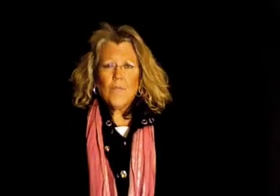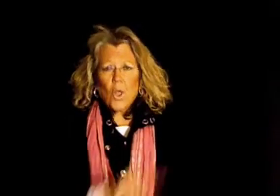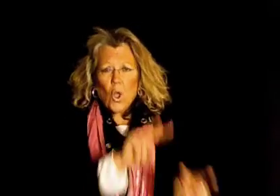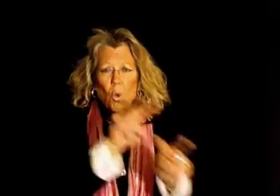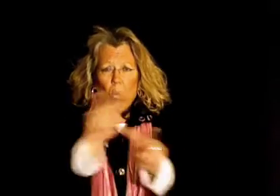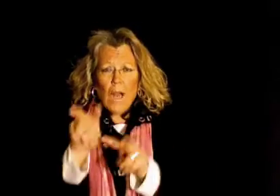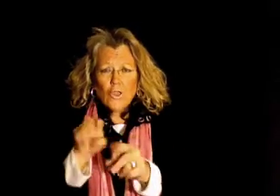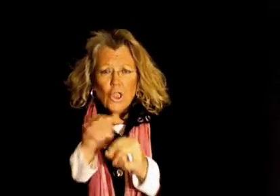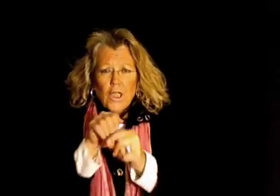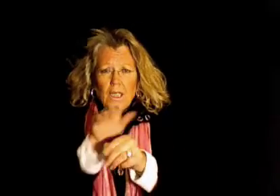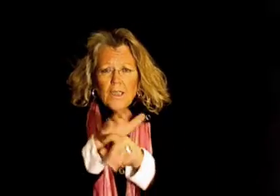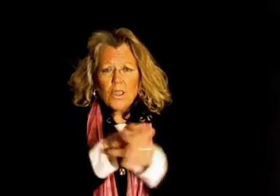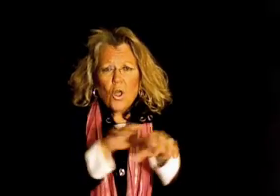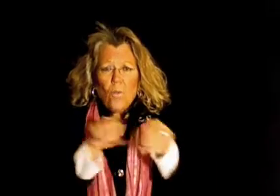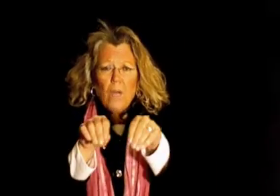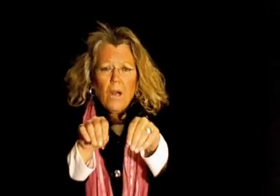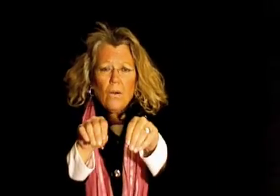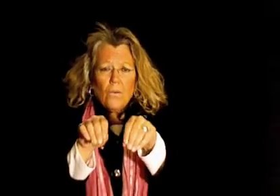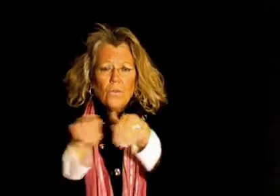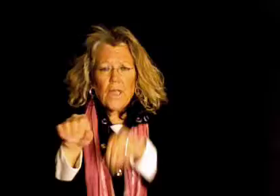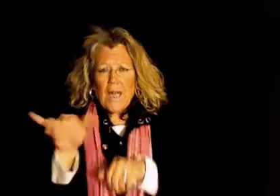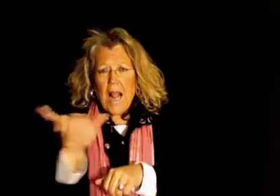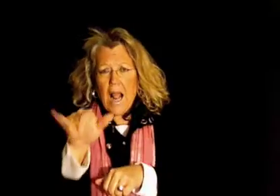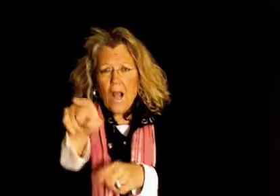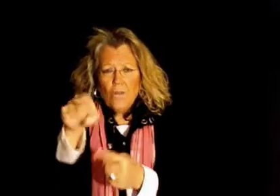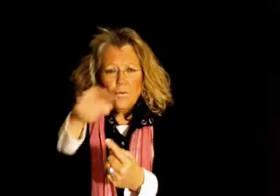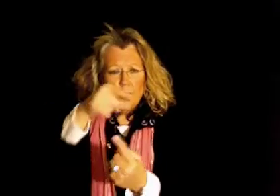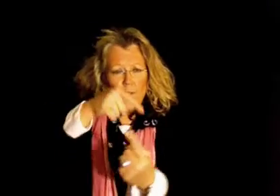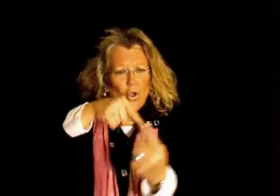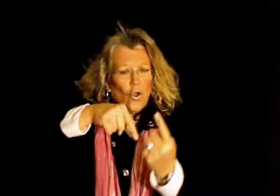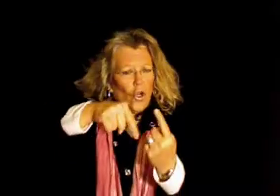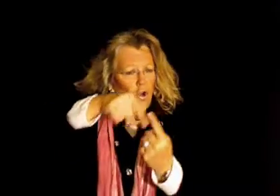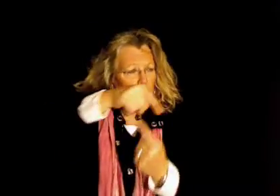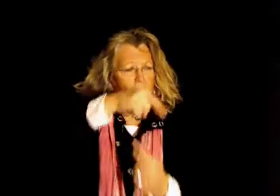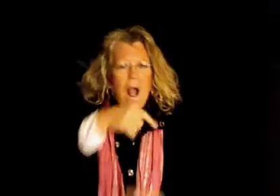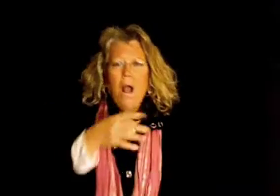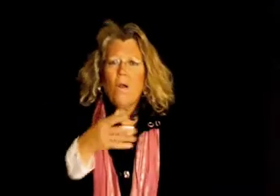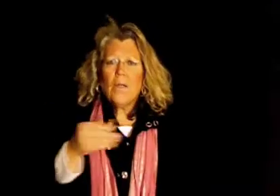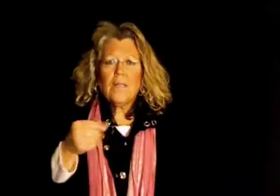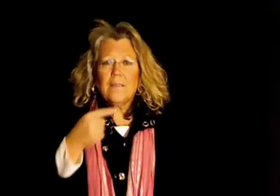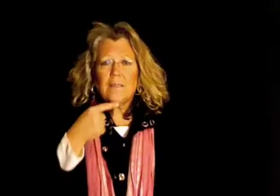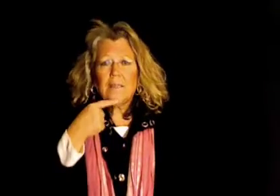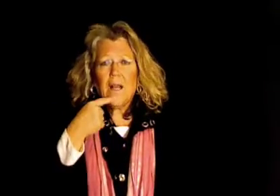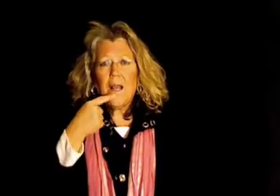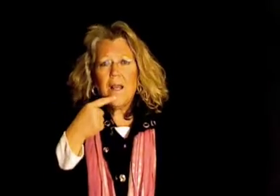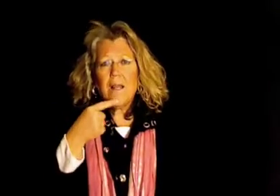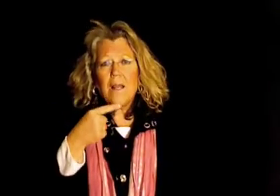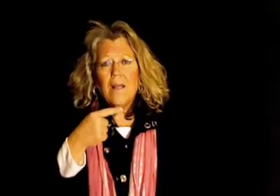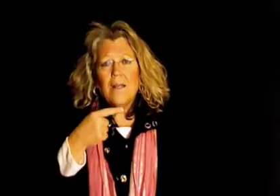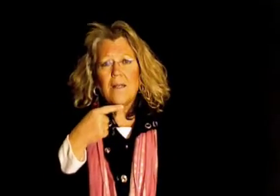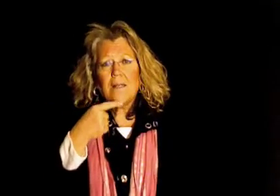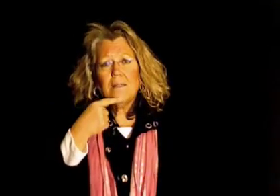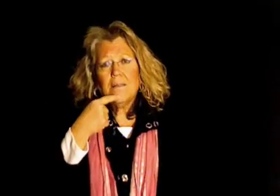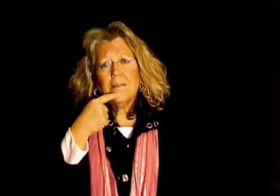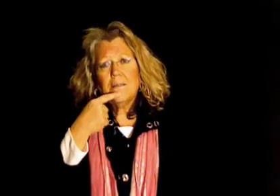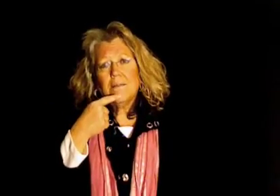I'm watching in slow motion as you turn around and say